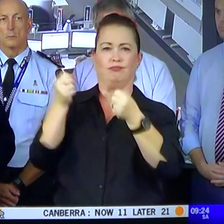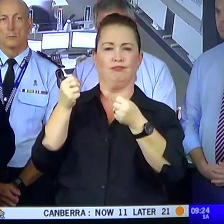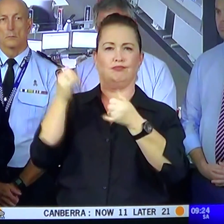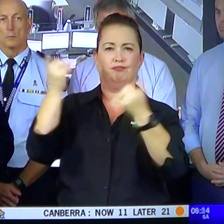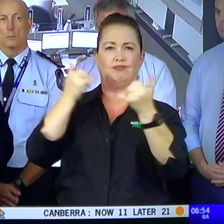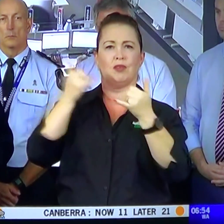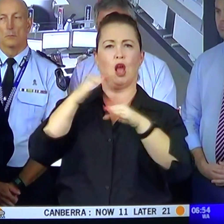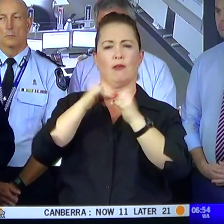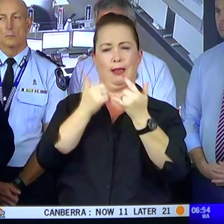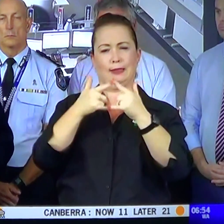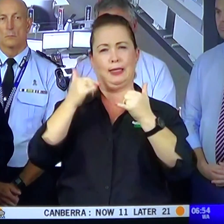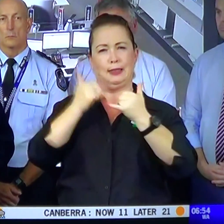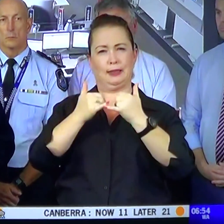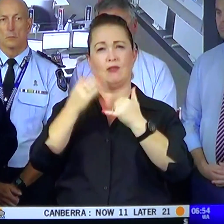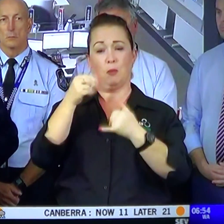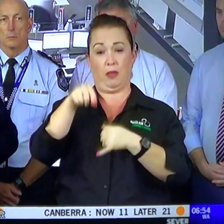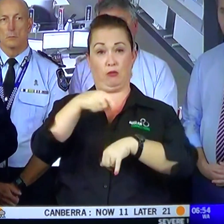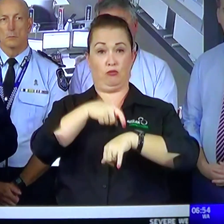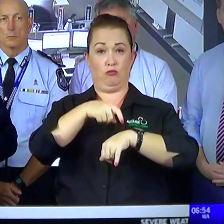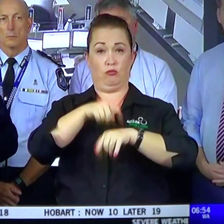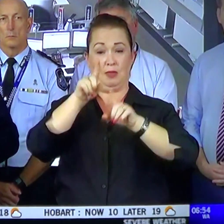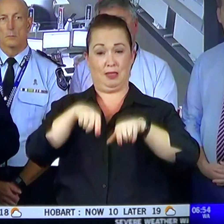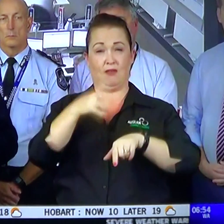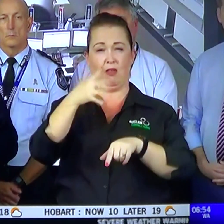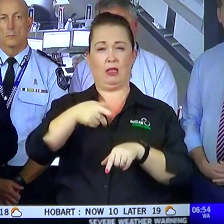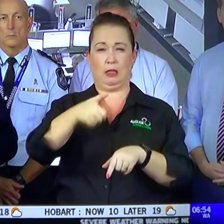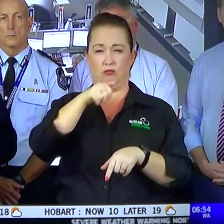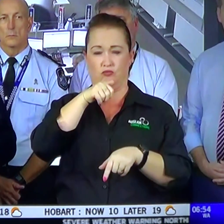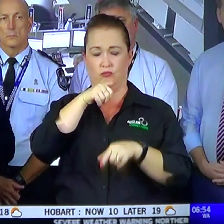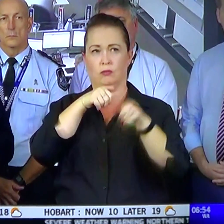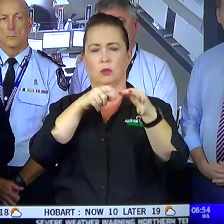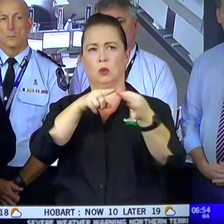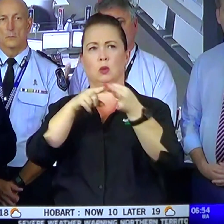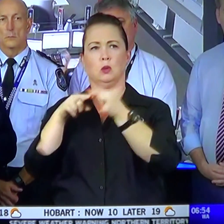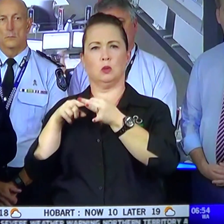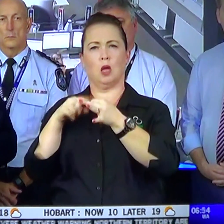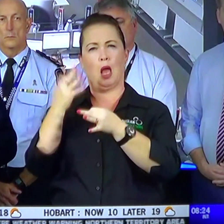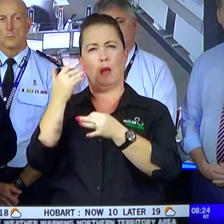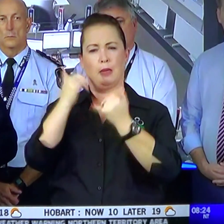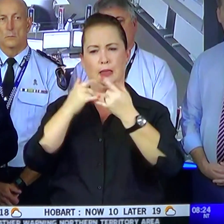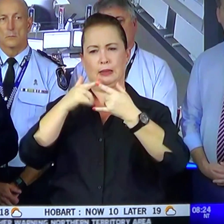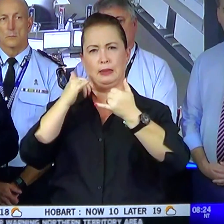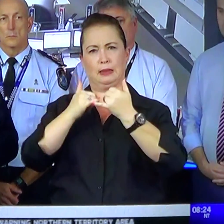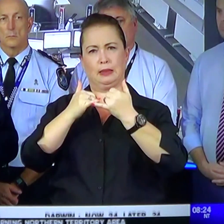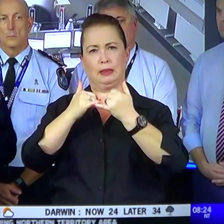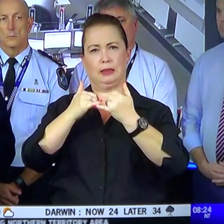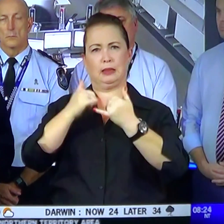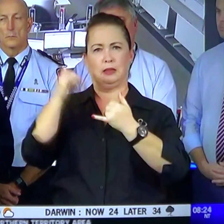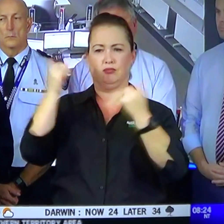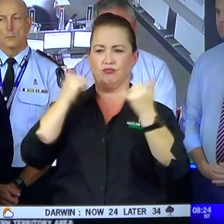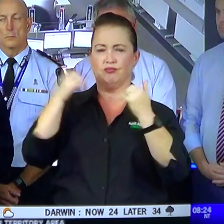so since that time, 5,600. And do you know how many SES tasks were called in the south-east?